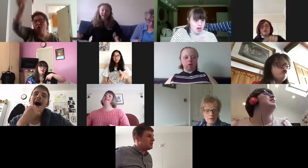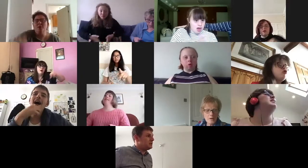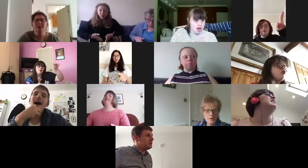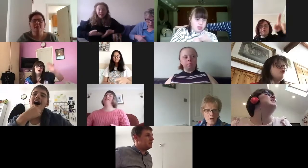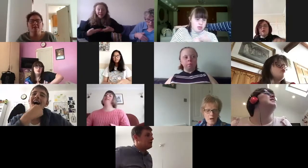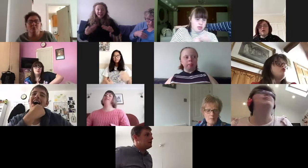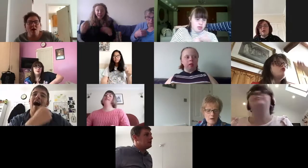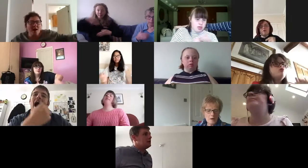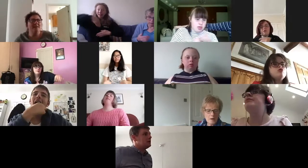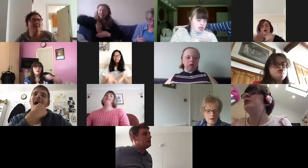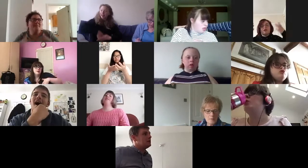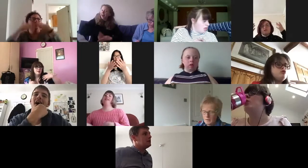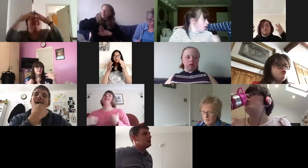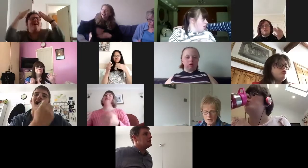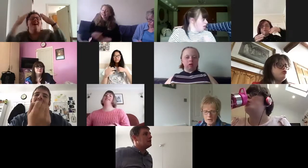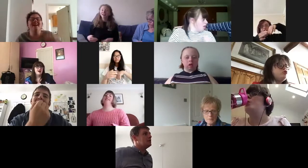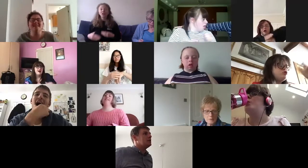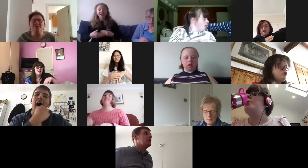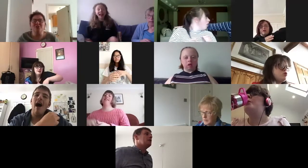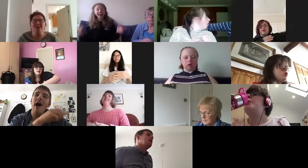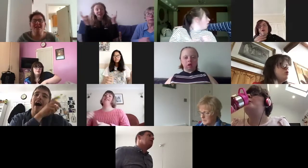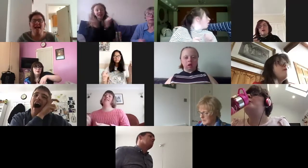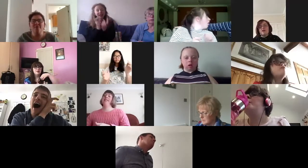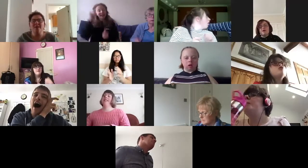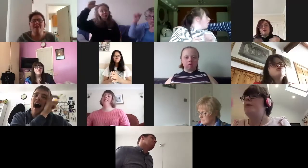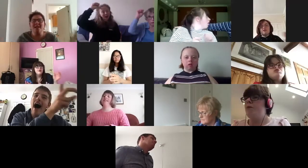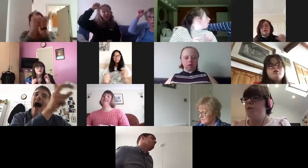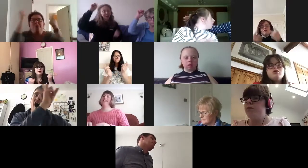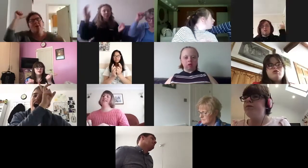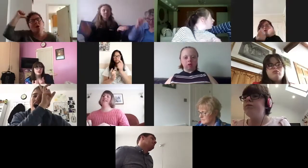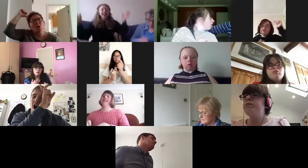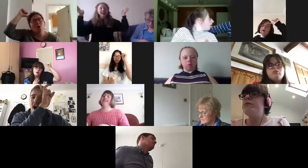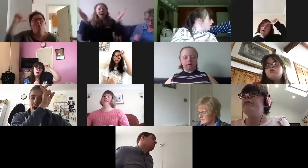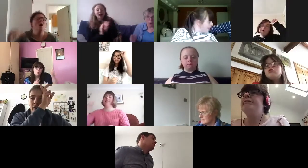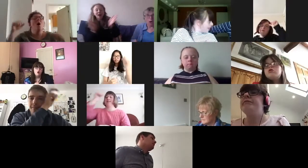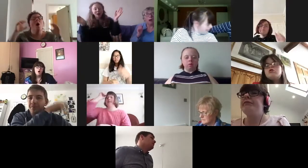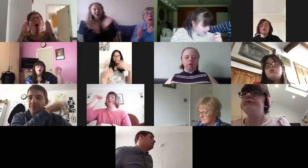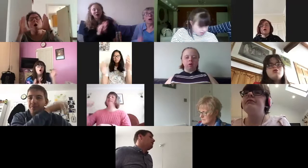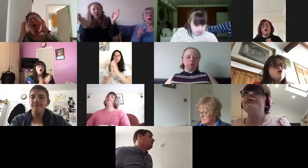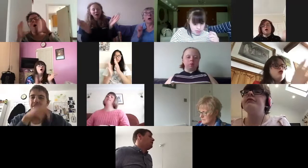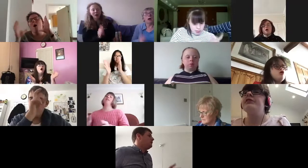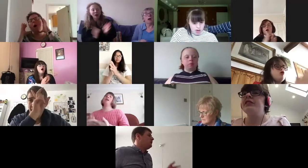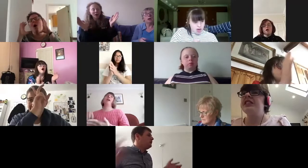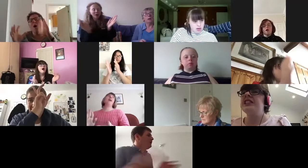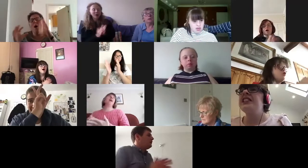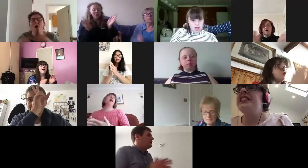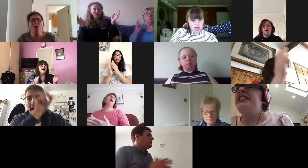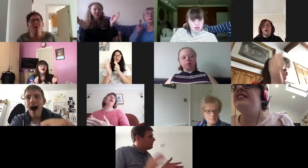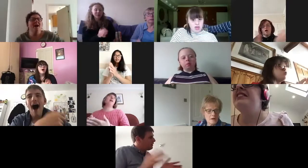rise up in sight, touching everything you know. Oh, the beat